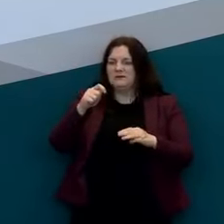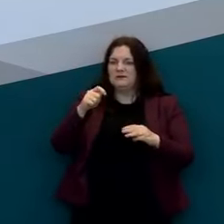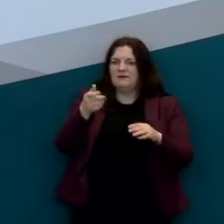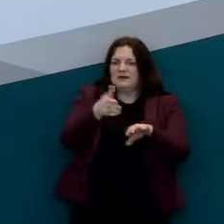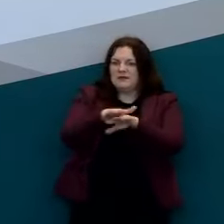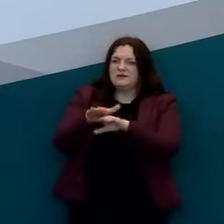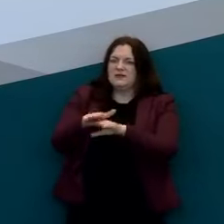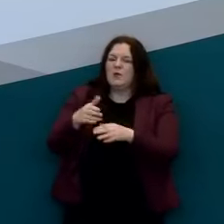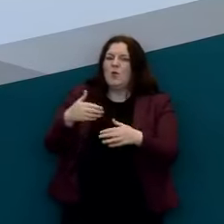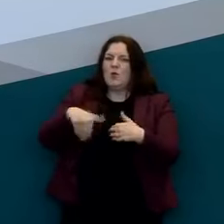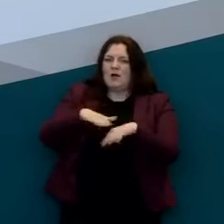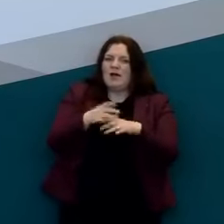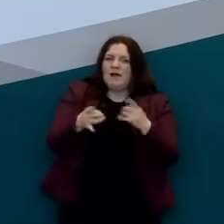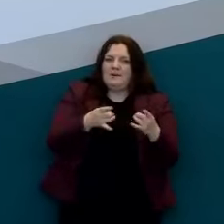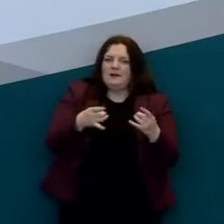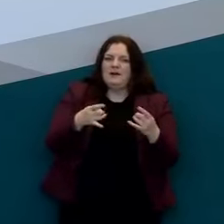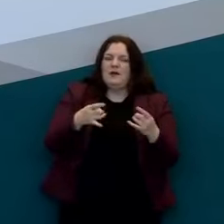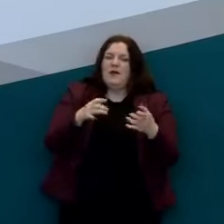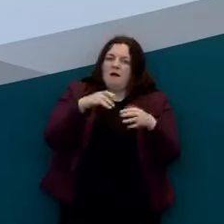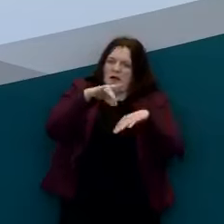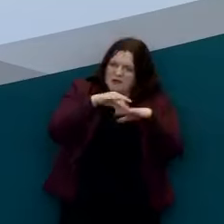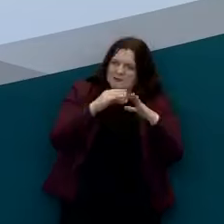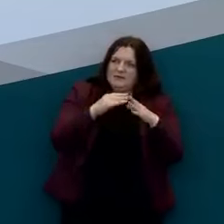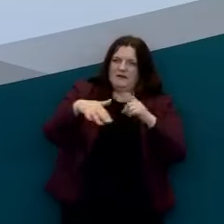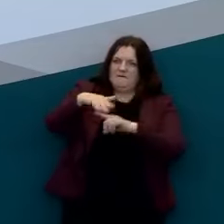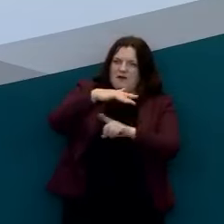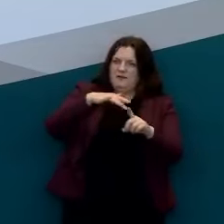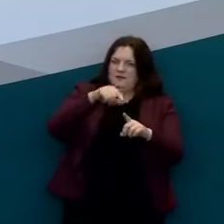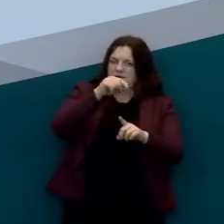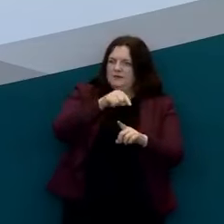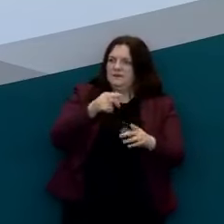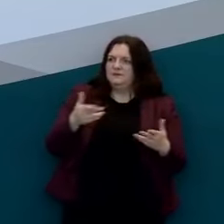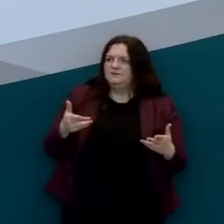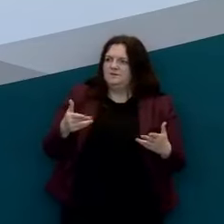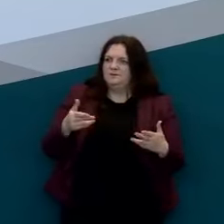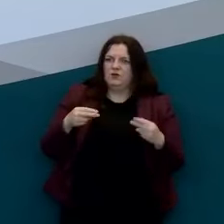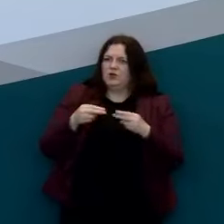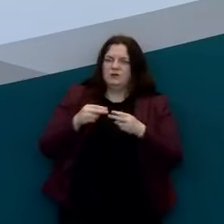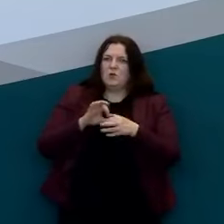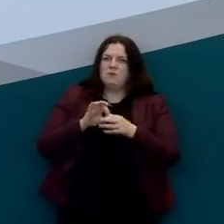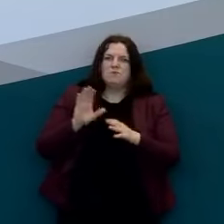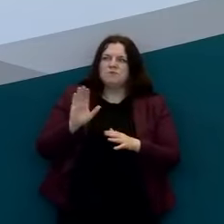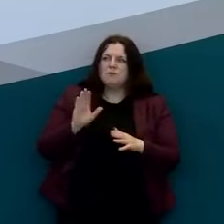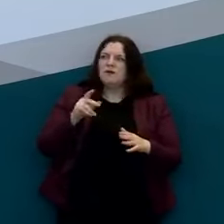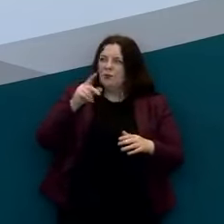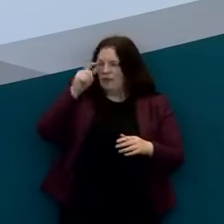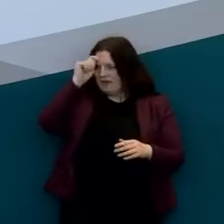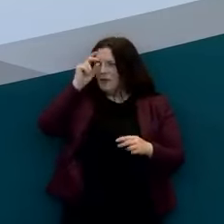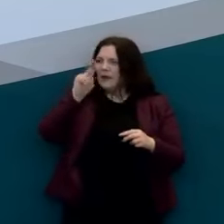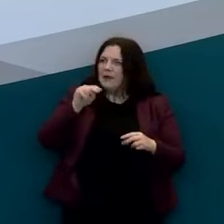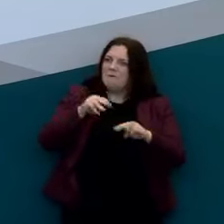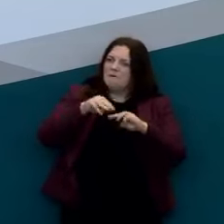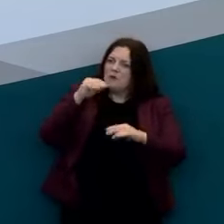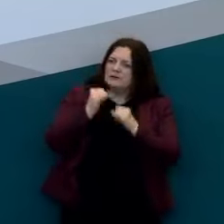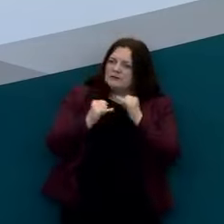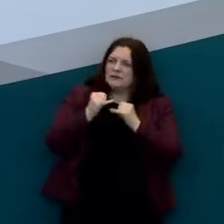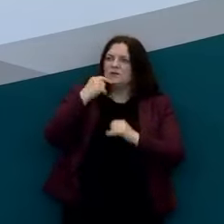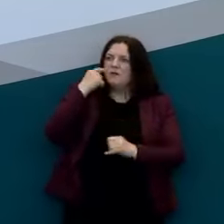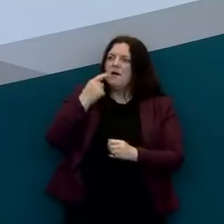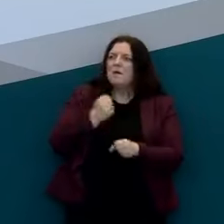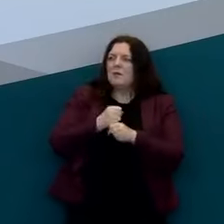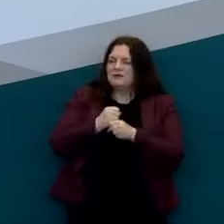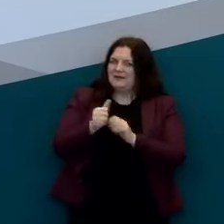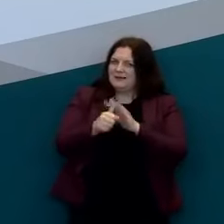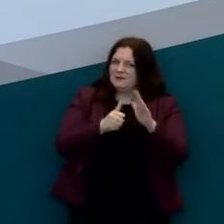are happening in a hospital environment um and we think we'll be in a position uh probably tomorrow to give a little more detail in relation to the